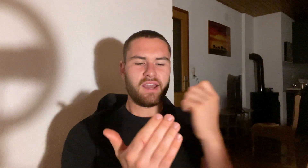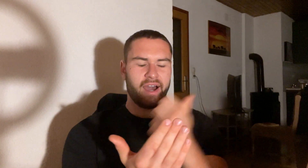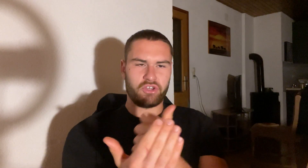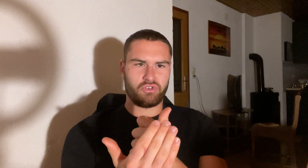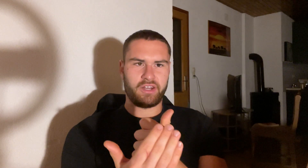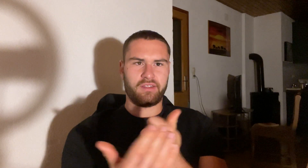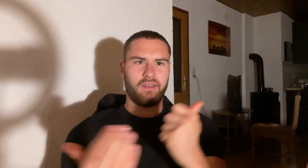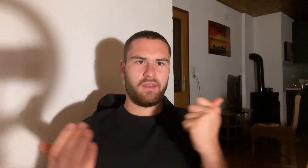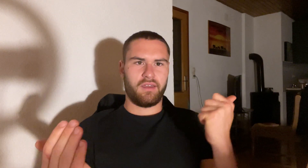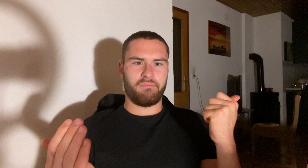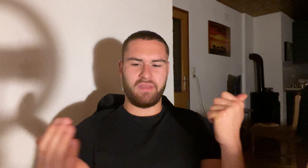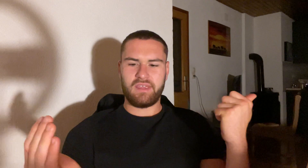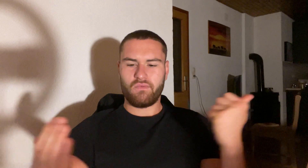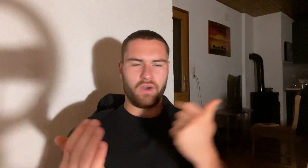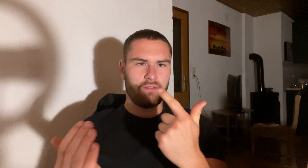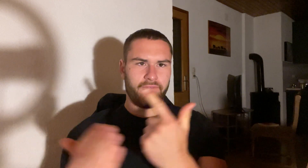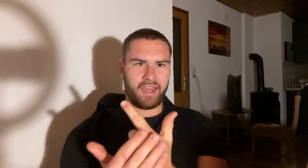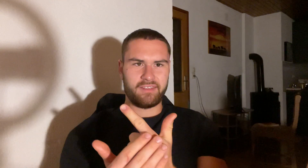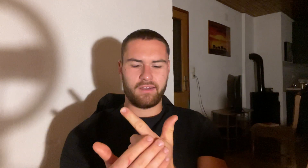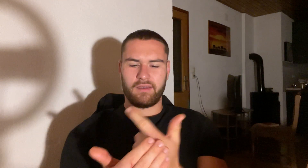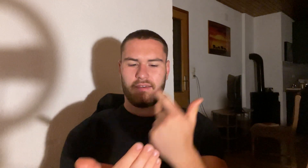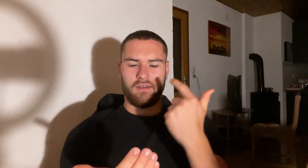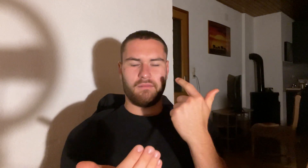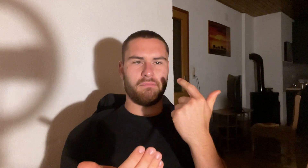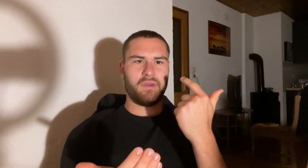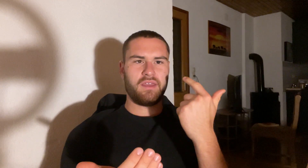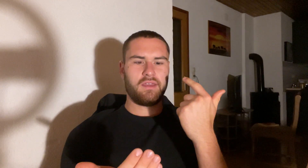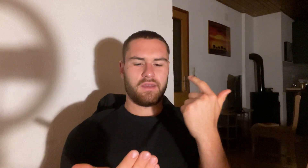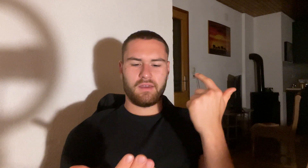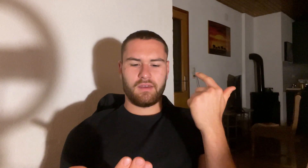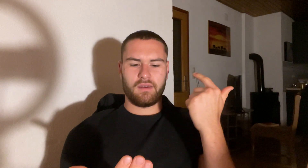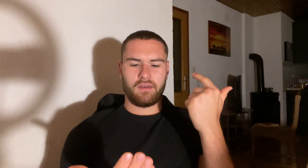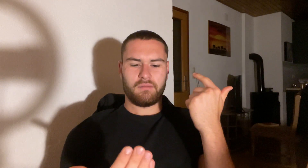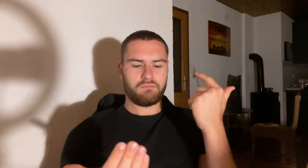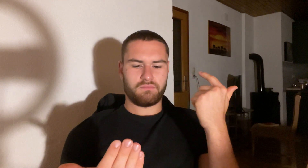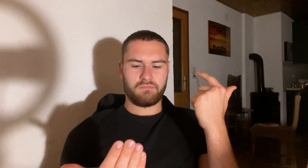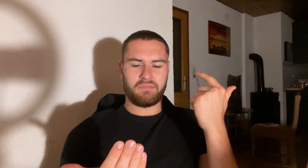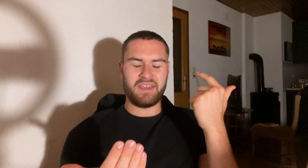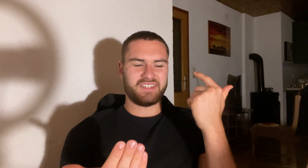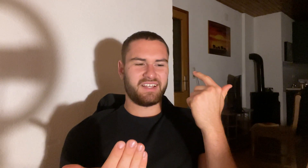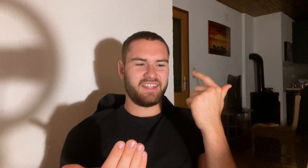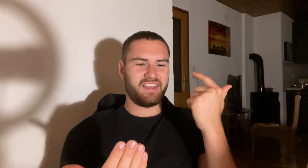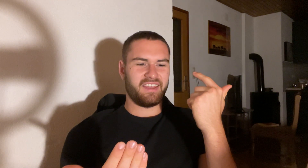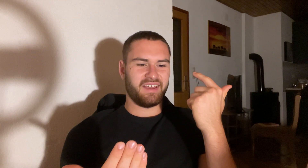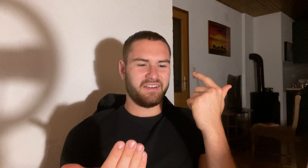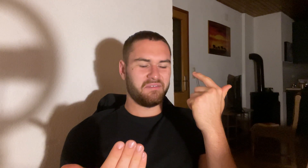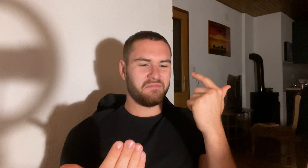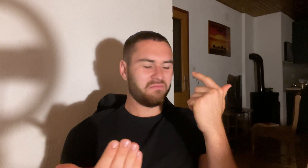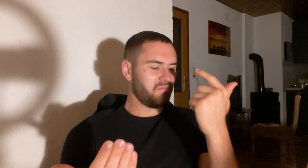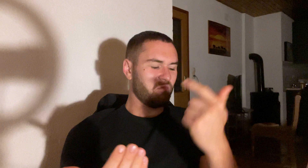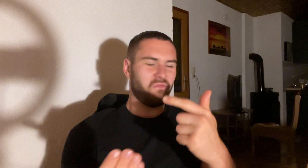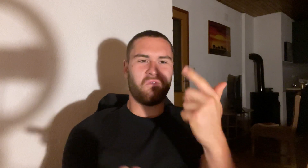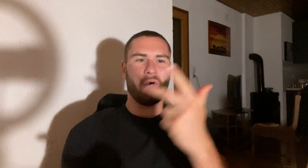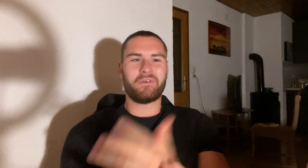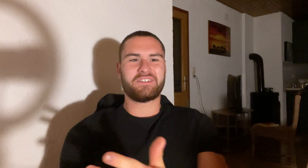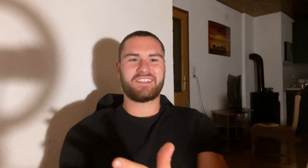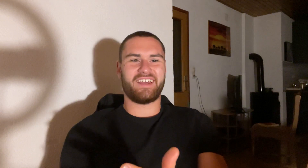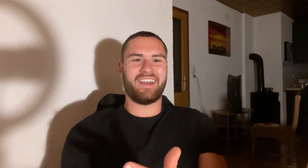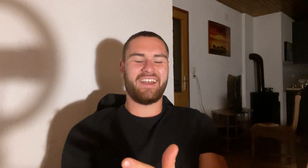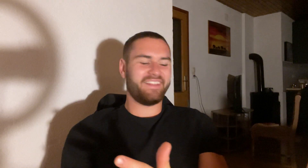hydrated be well fed be basically focused and